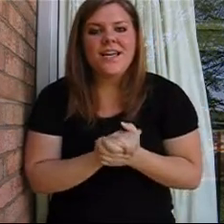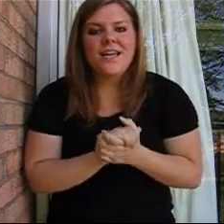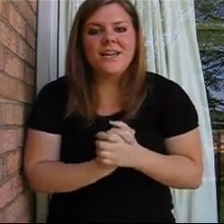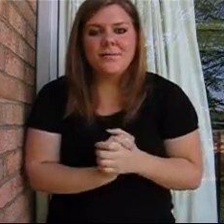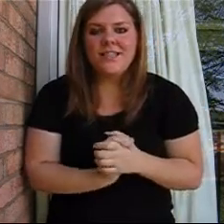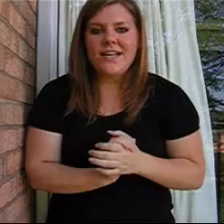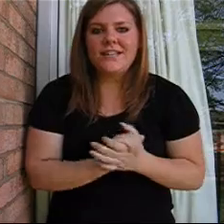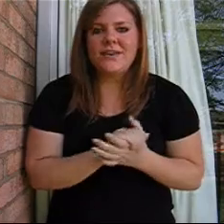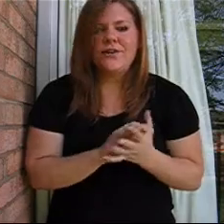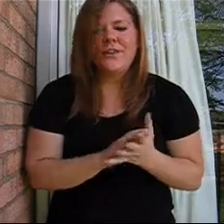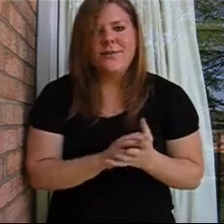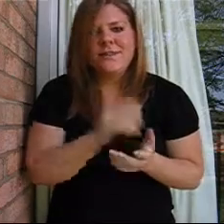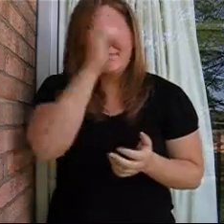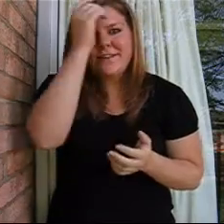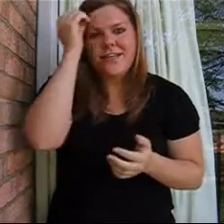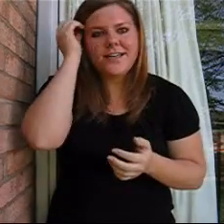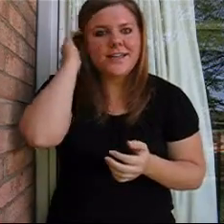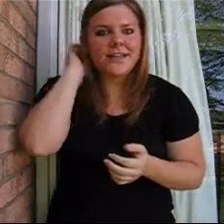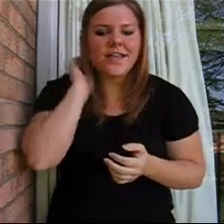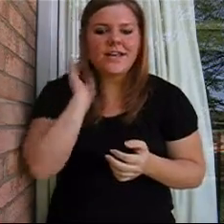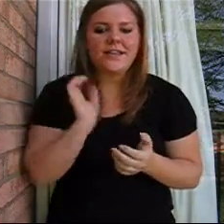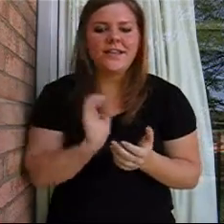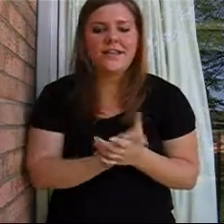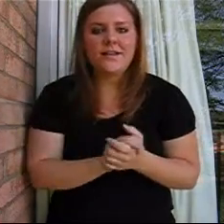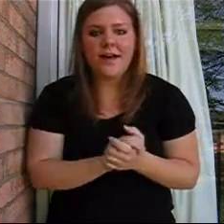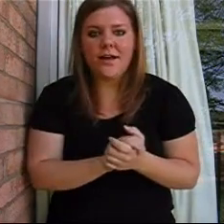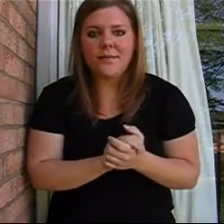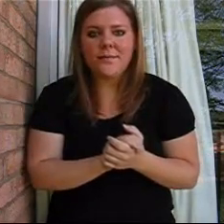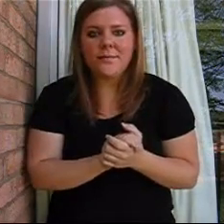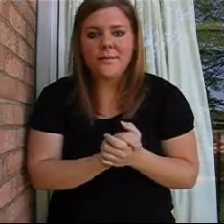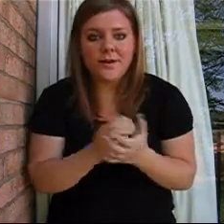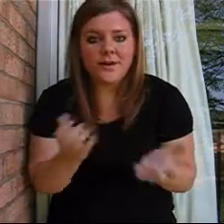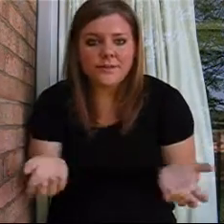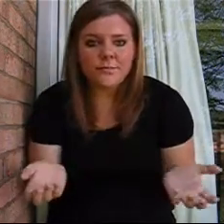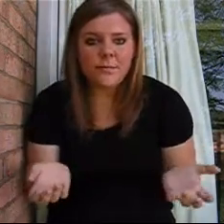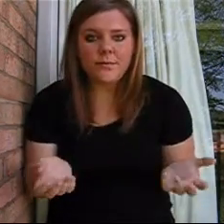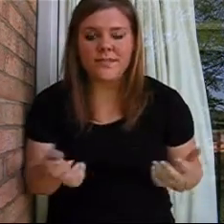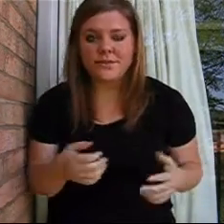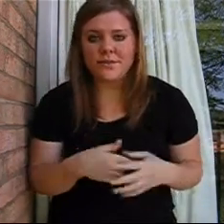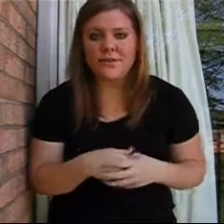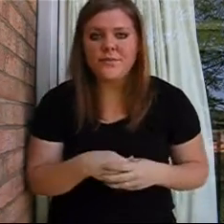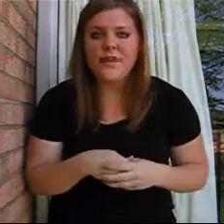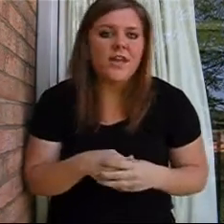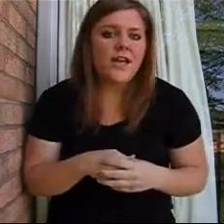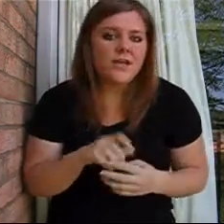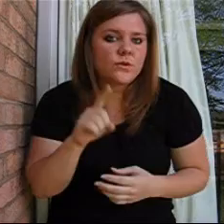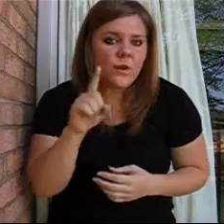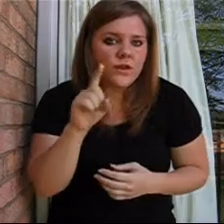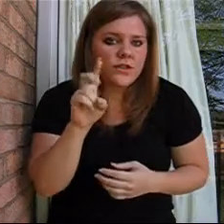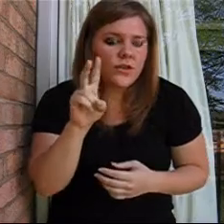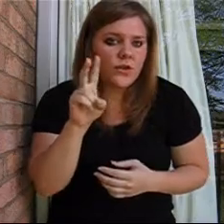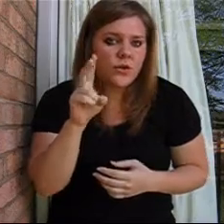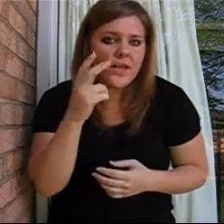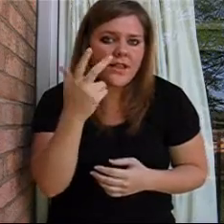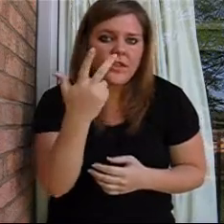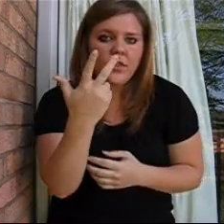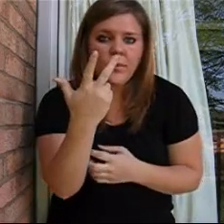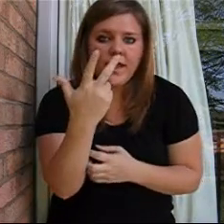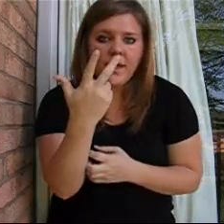The numbers in ASL are a little bit different than we're probably used to. There's 1, 2, and then 3.